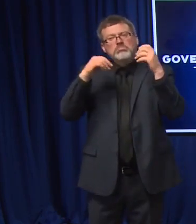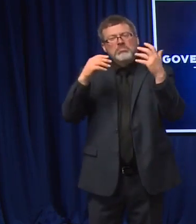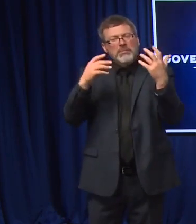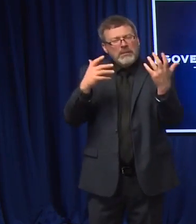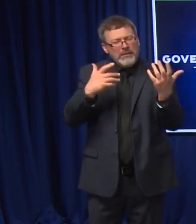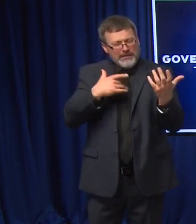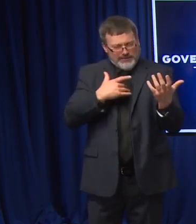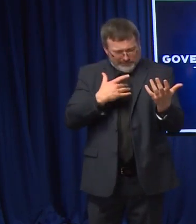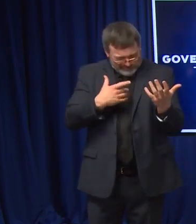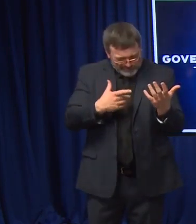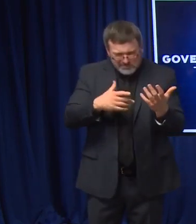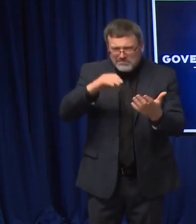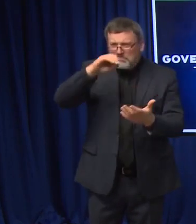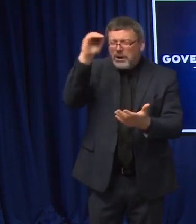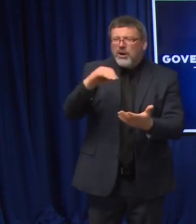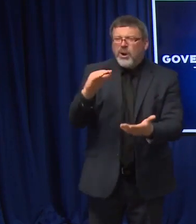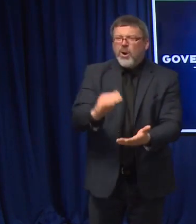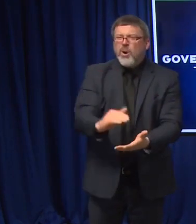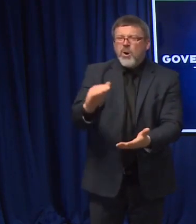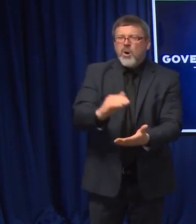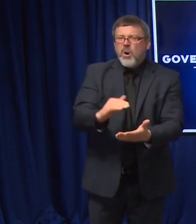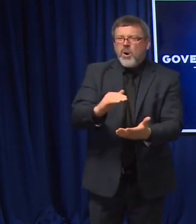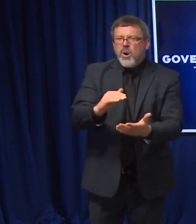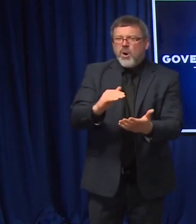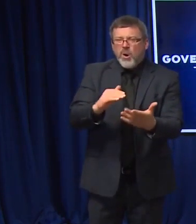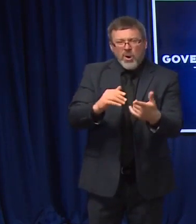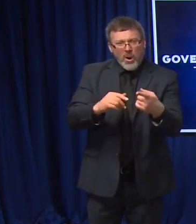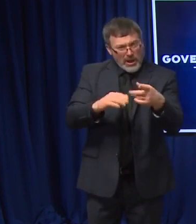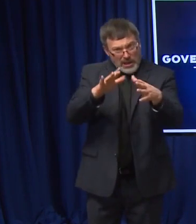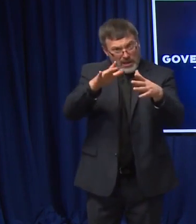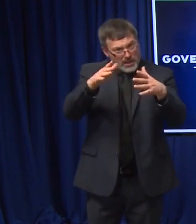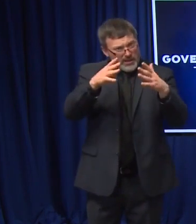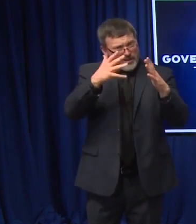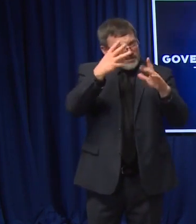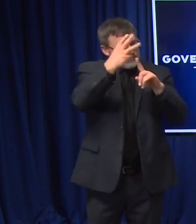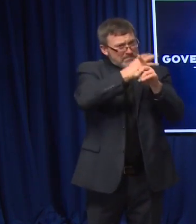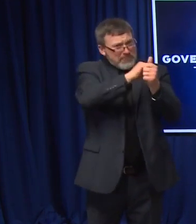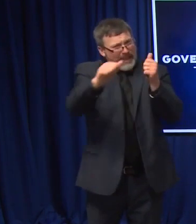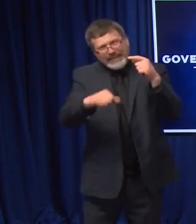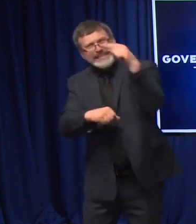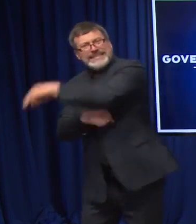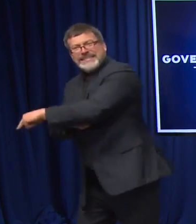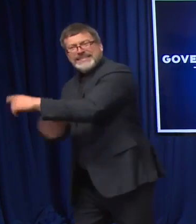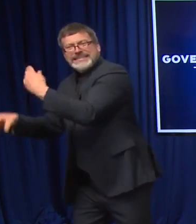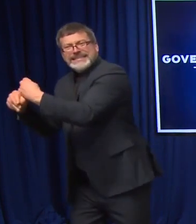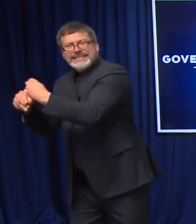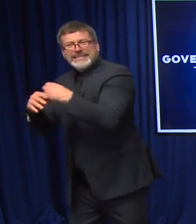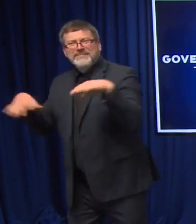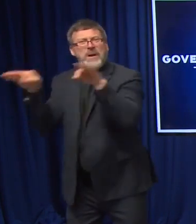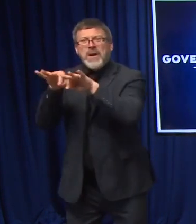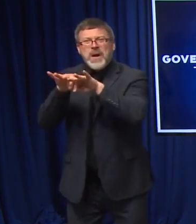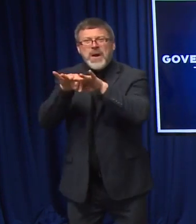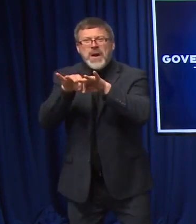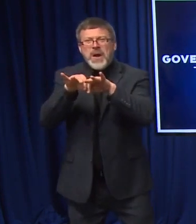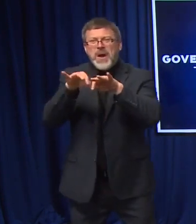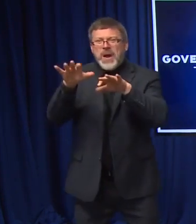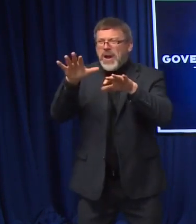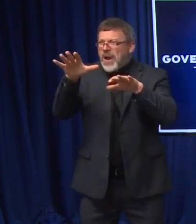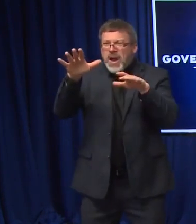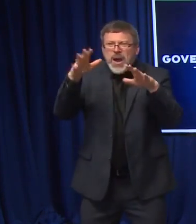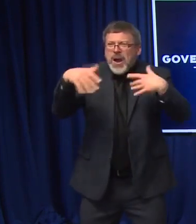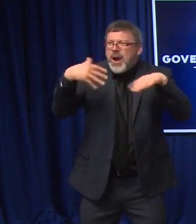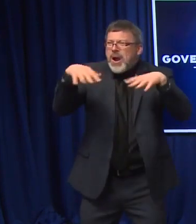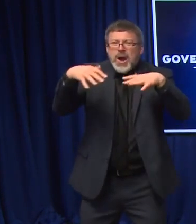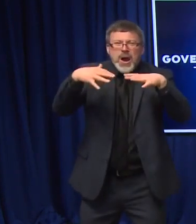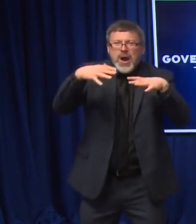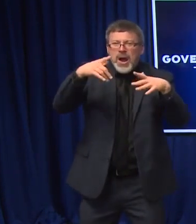seriously. The vaccine, it does tend to wear off. It's a great protector getting that. If you've already gone through the hassle of getting two shots or a Pfizer